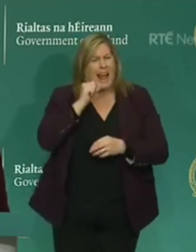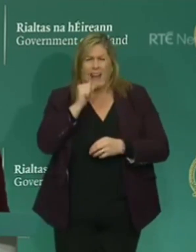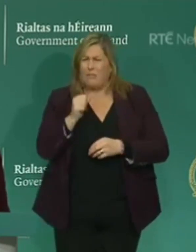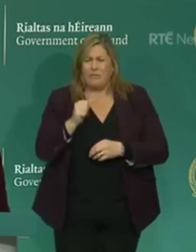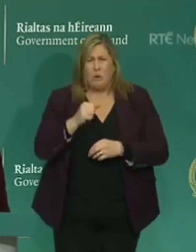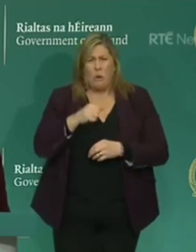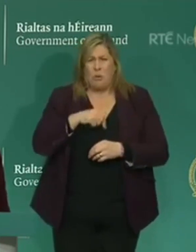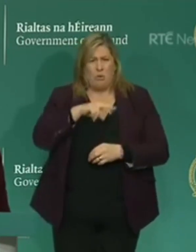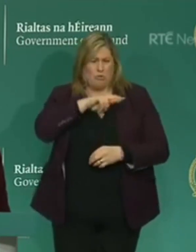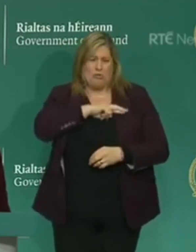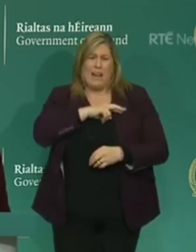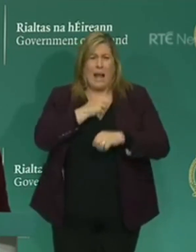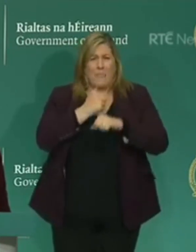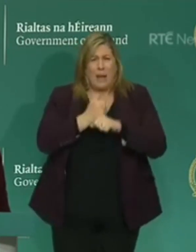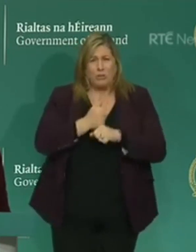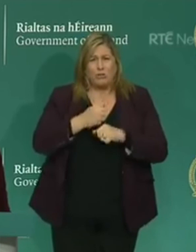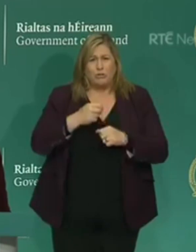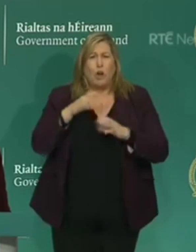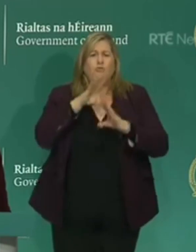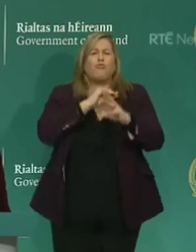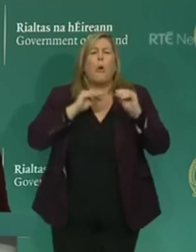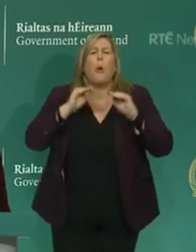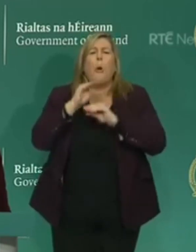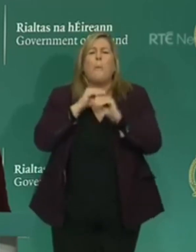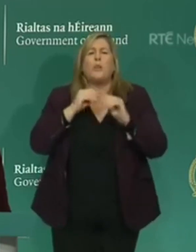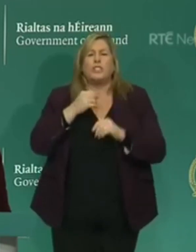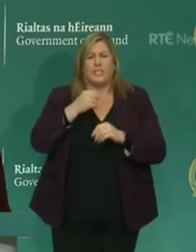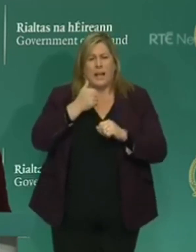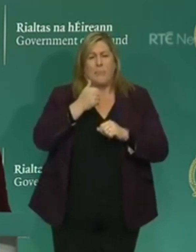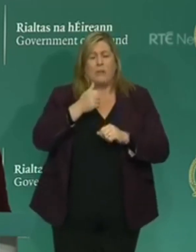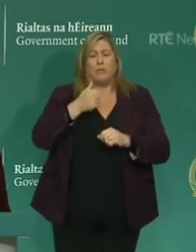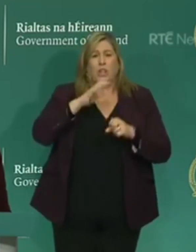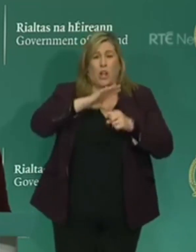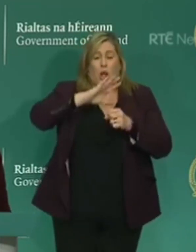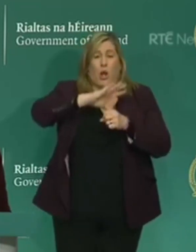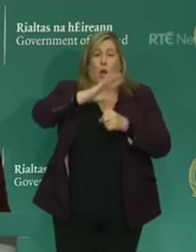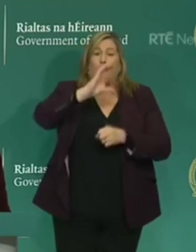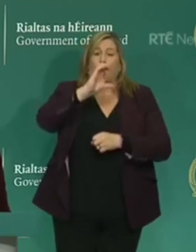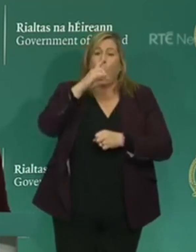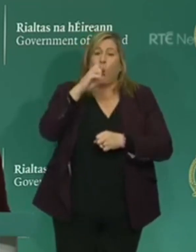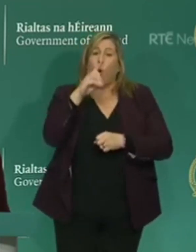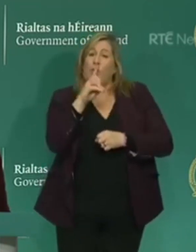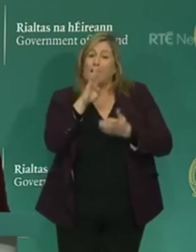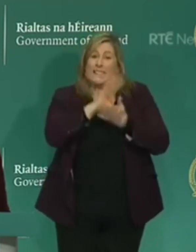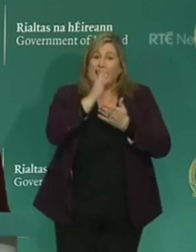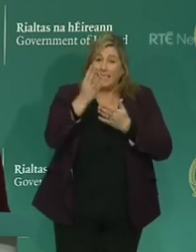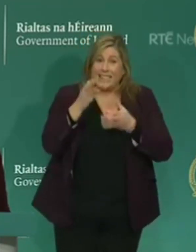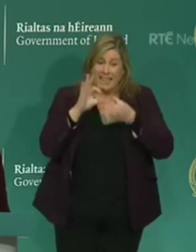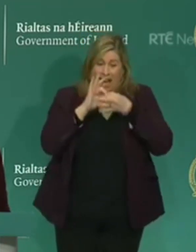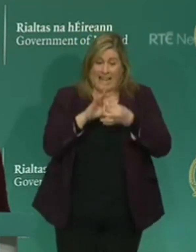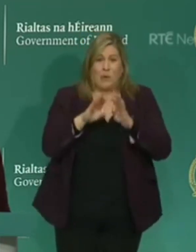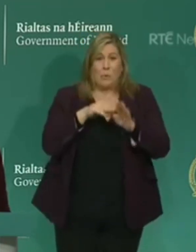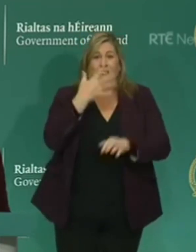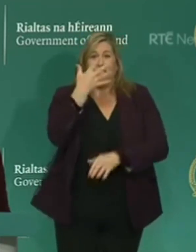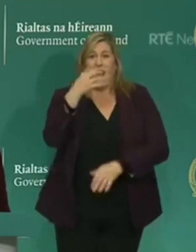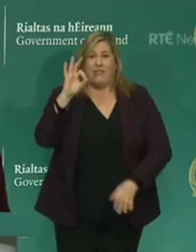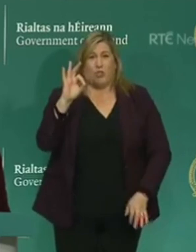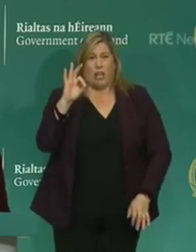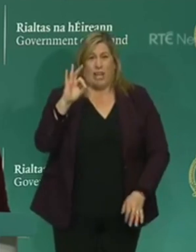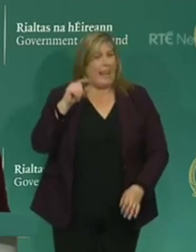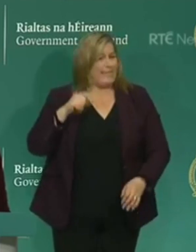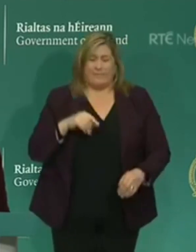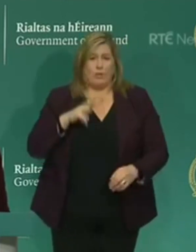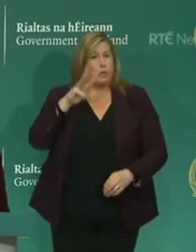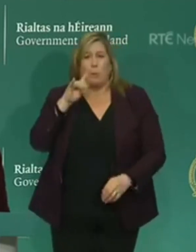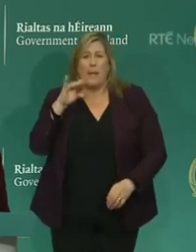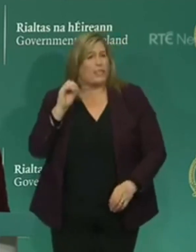rumours of a link between COVID-19 and 5G, and this has been confirmed by the European Commission and the WHO, among others.